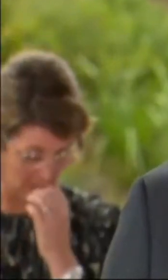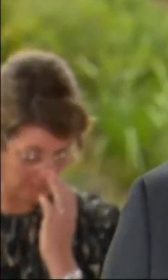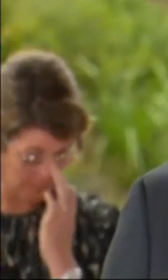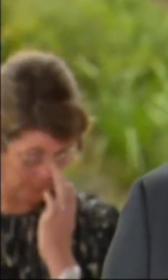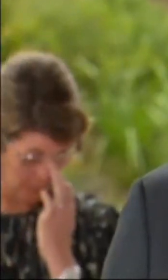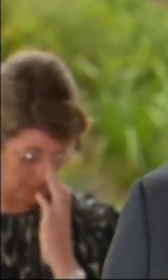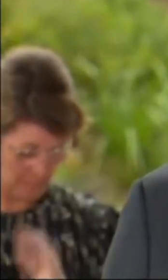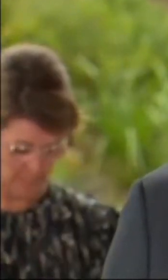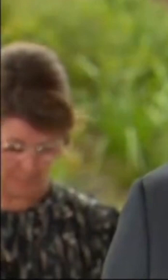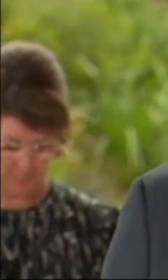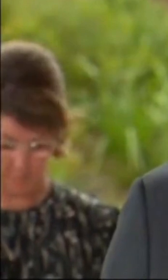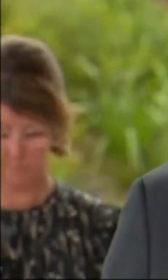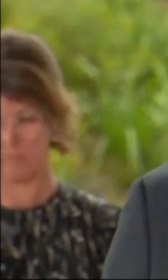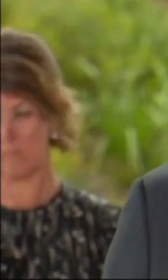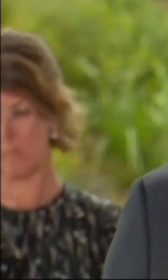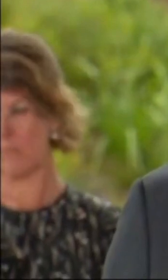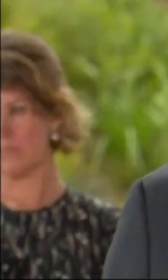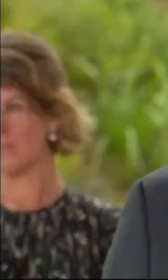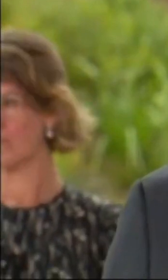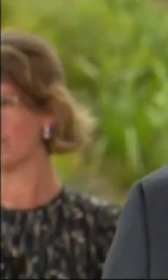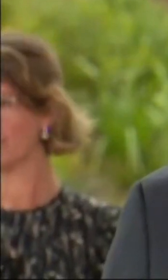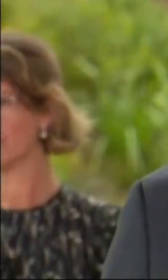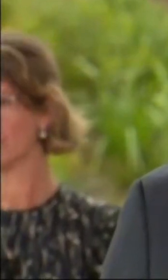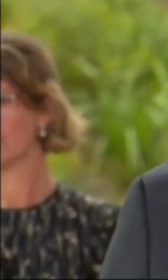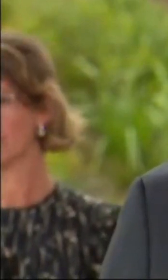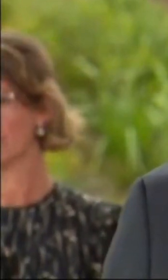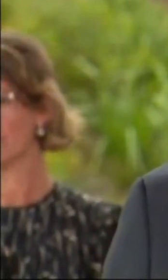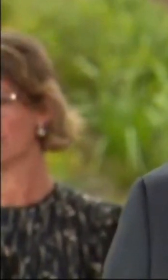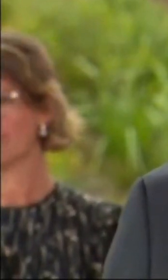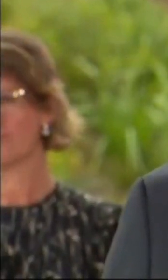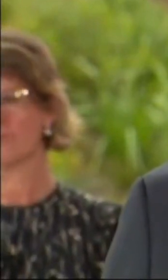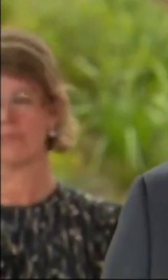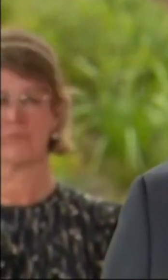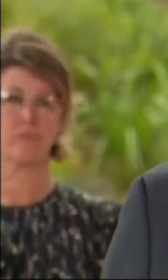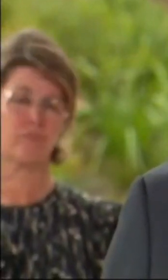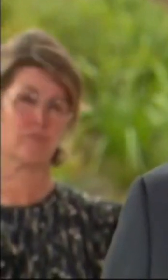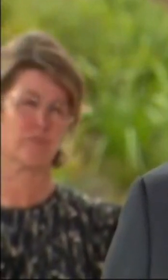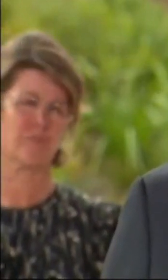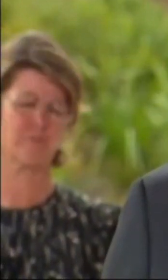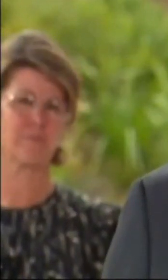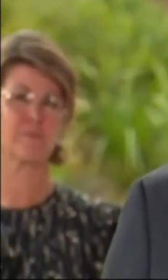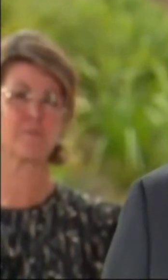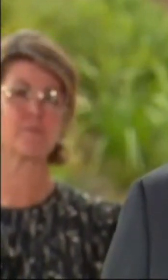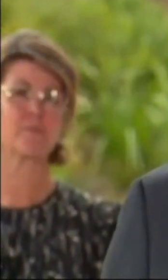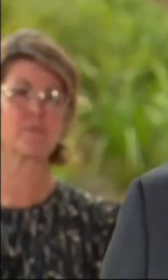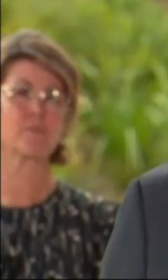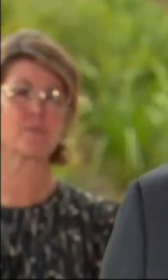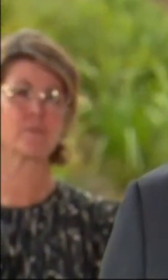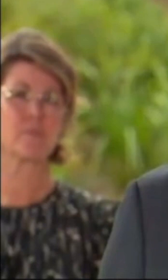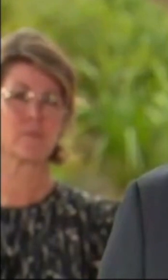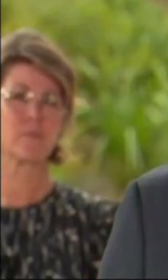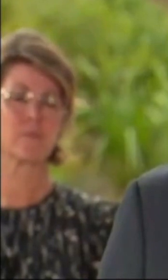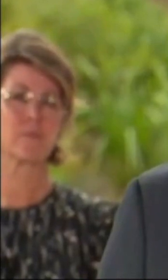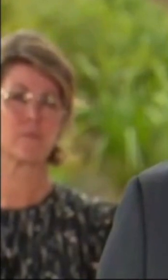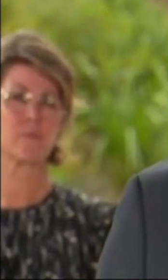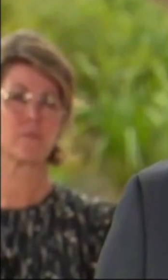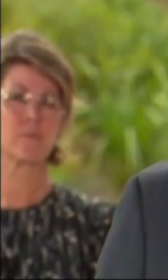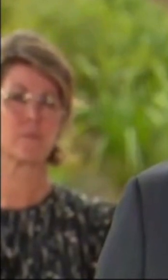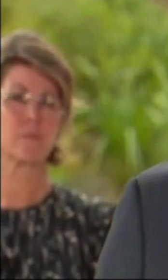to Health and to Service NSW about somebody being positive.